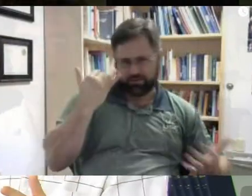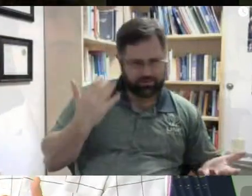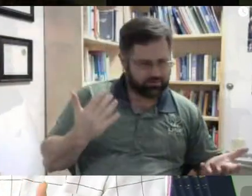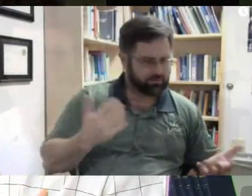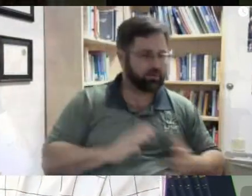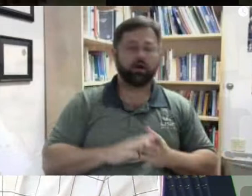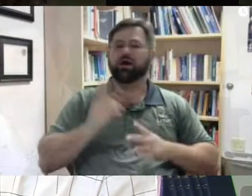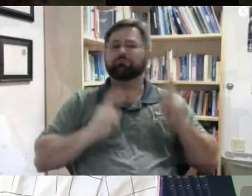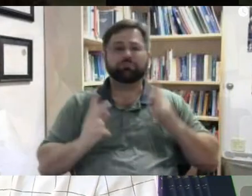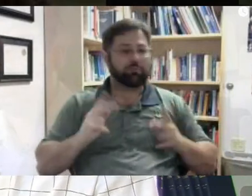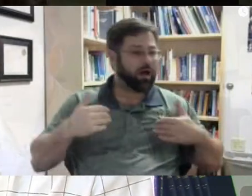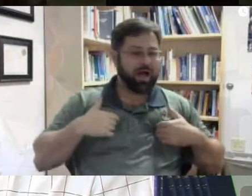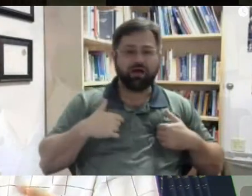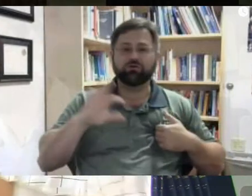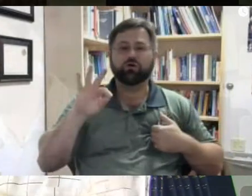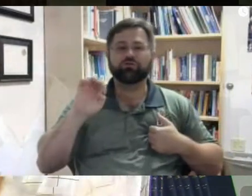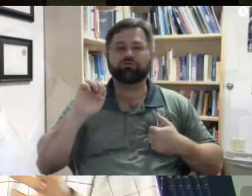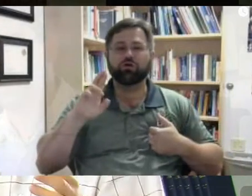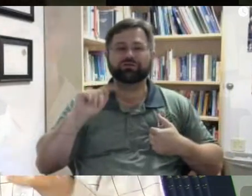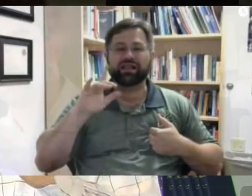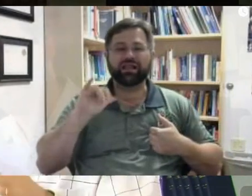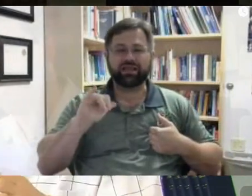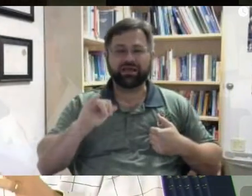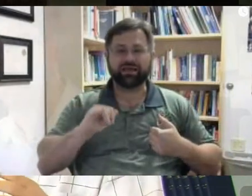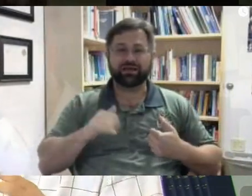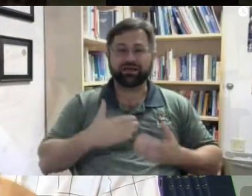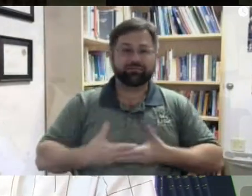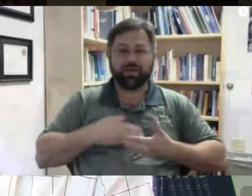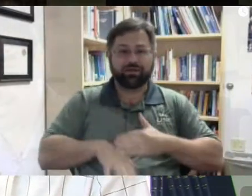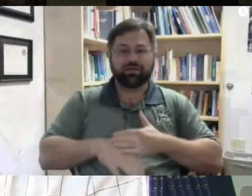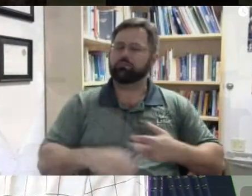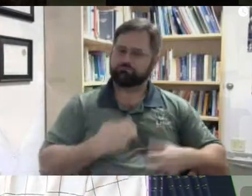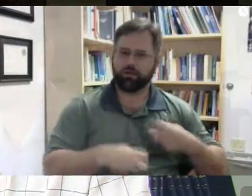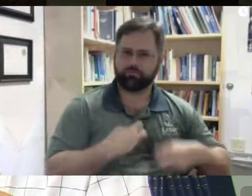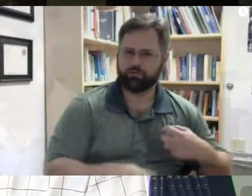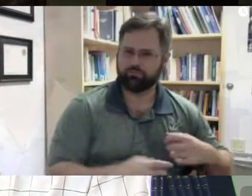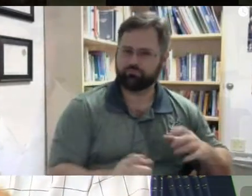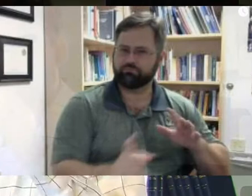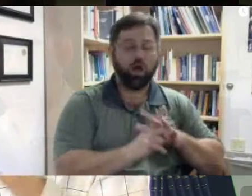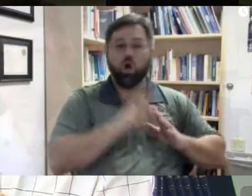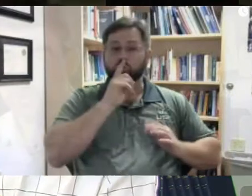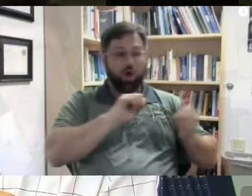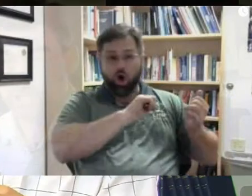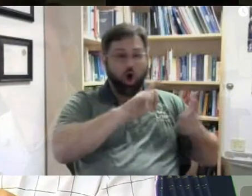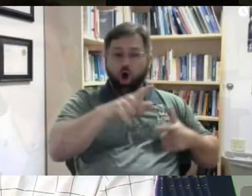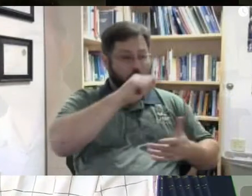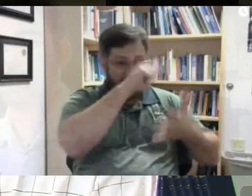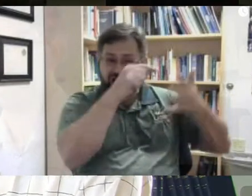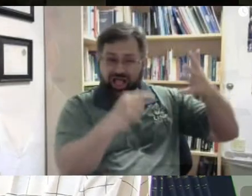cells commit suicide, all these kinds of questions can be explained quite simply in terms of the requirement for having two genomes in